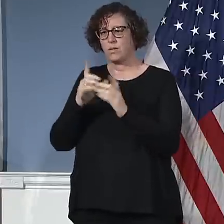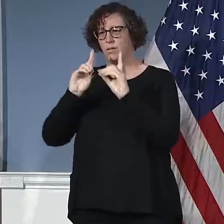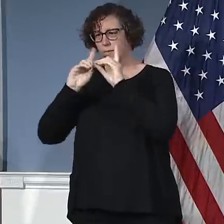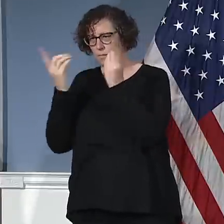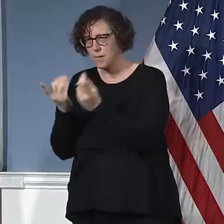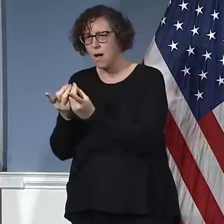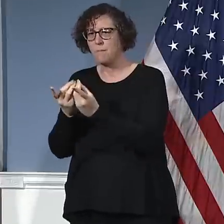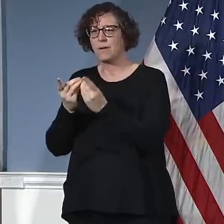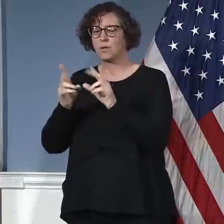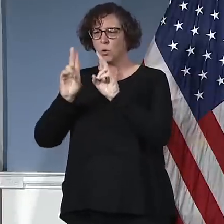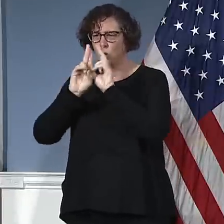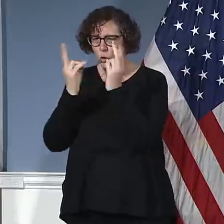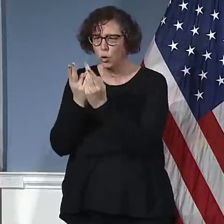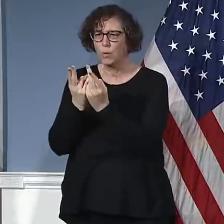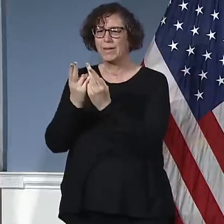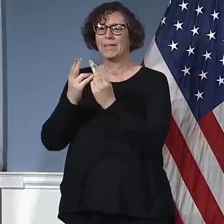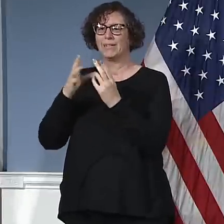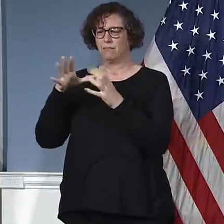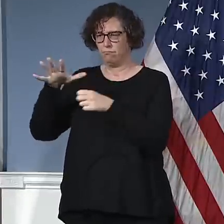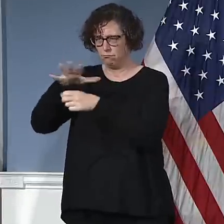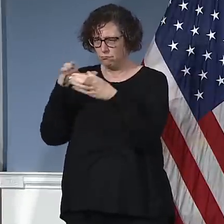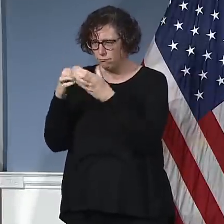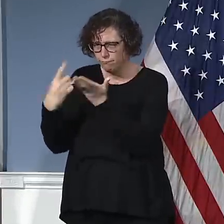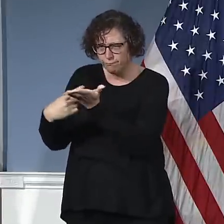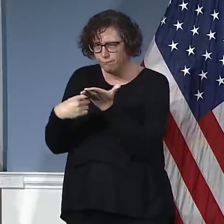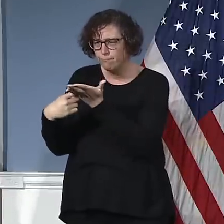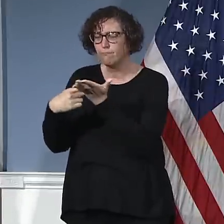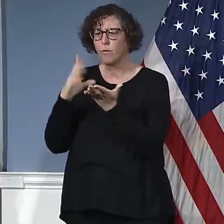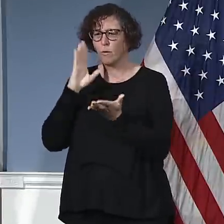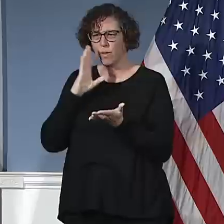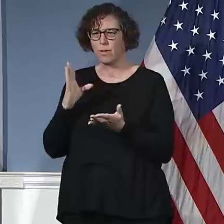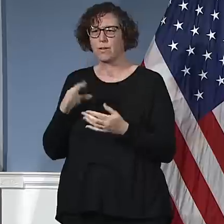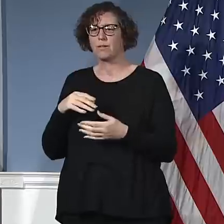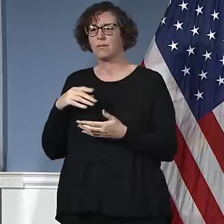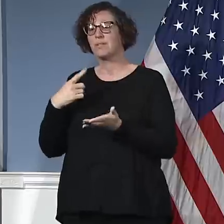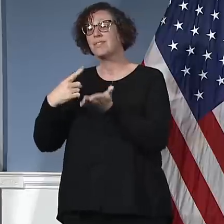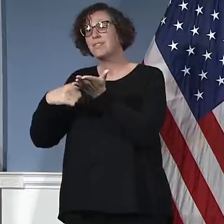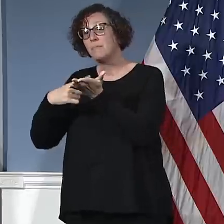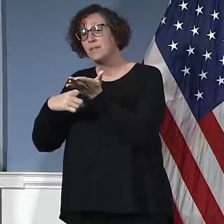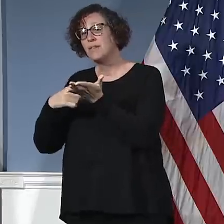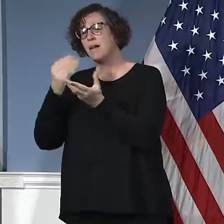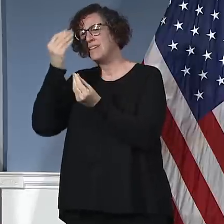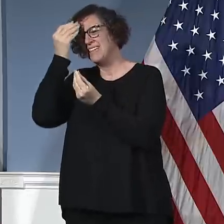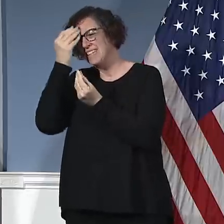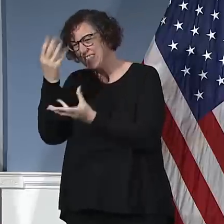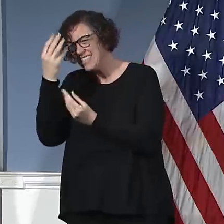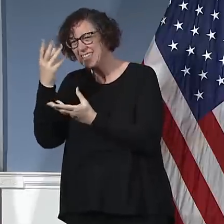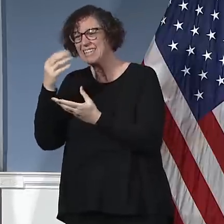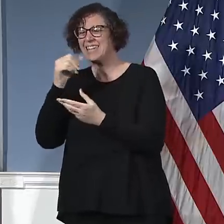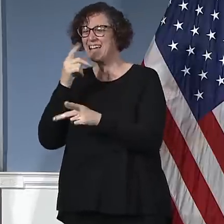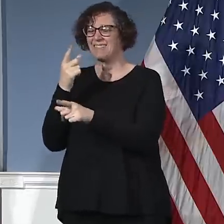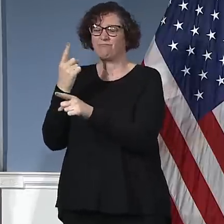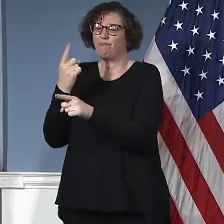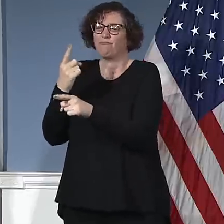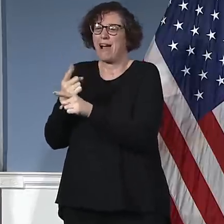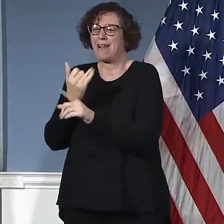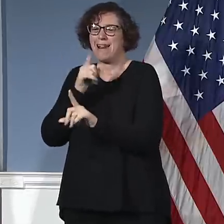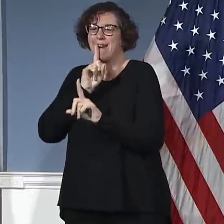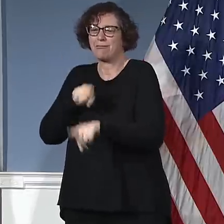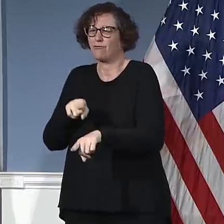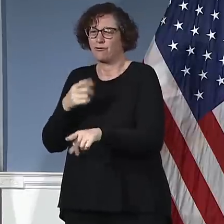information from a union that is more or less accurate than obviously anyone who is symptomatic